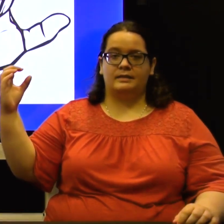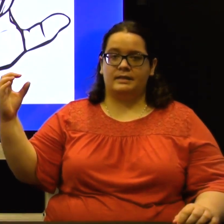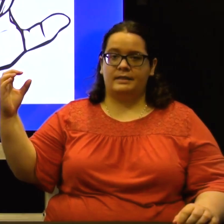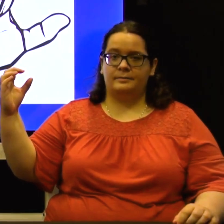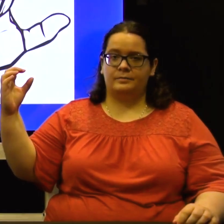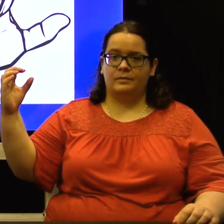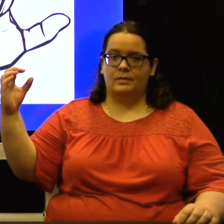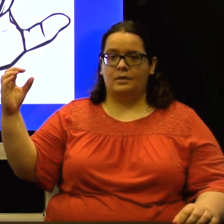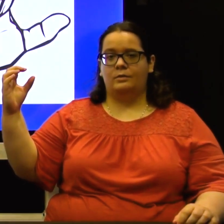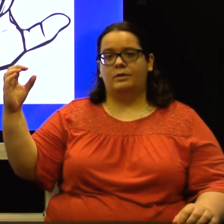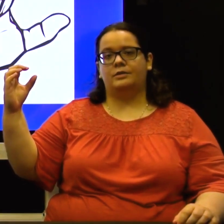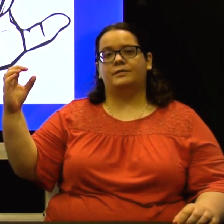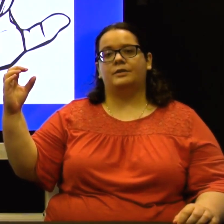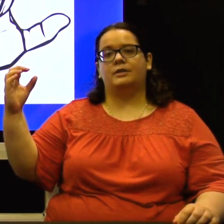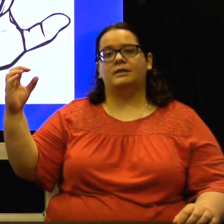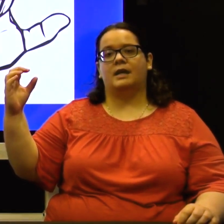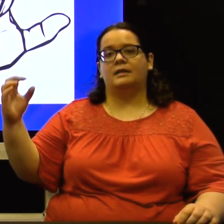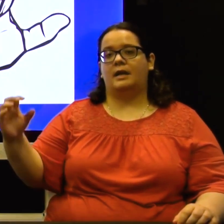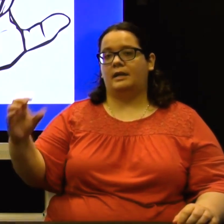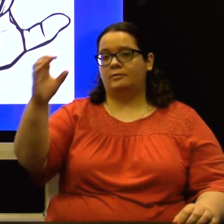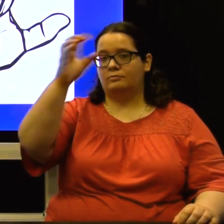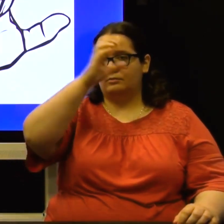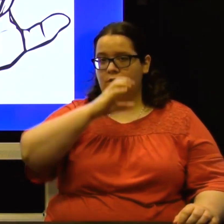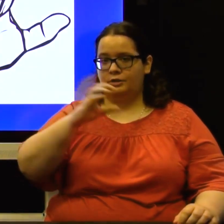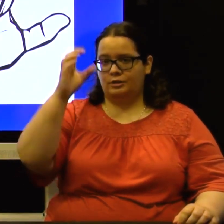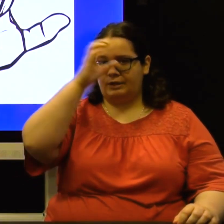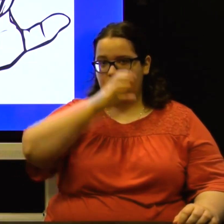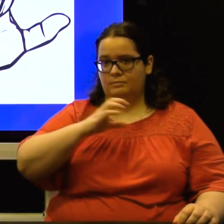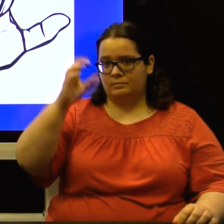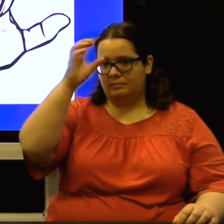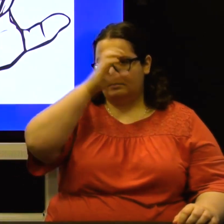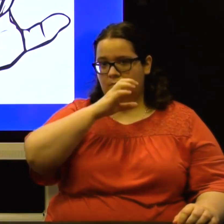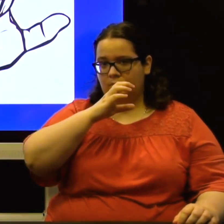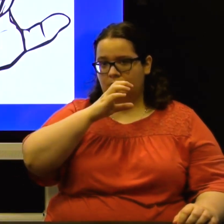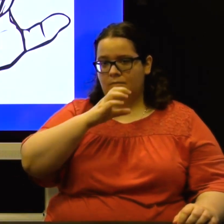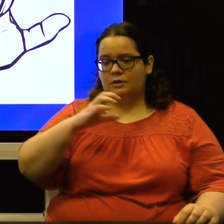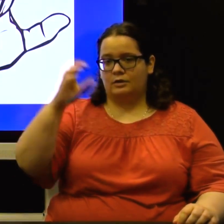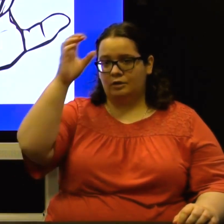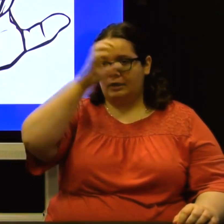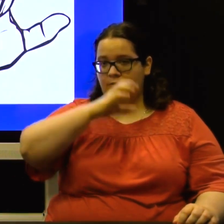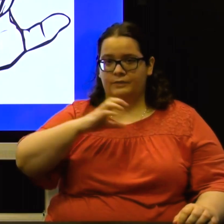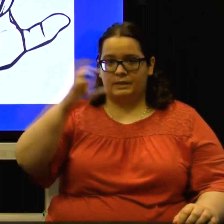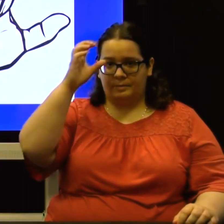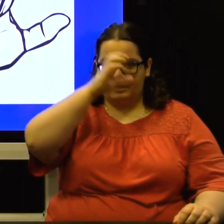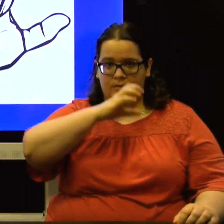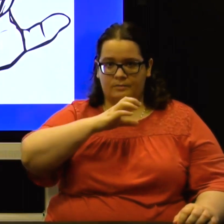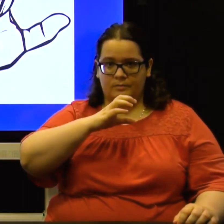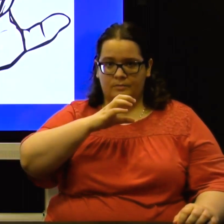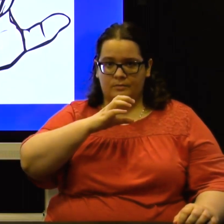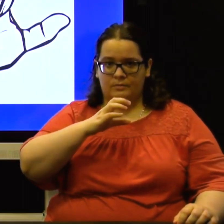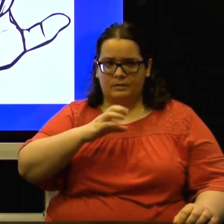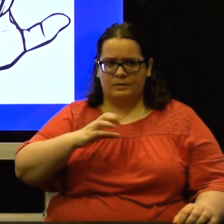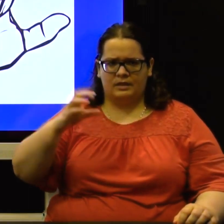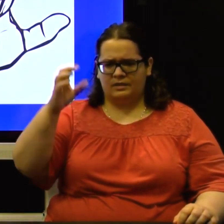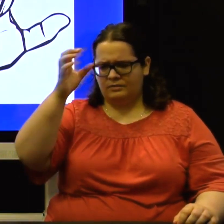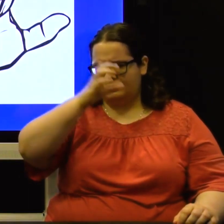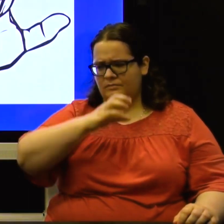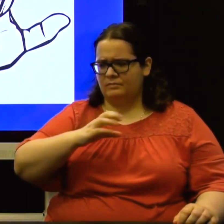C, we use for a sign like searching or looking for something. I